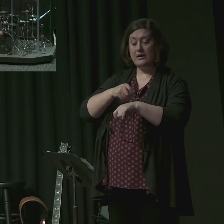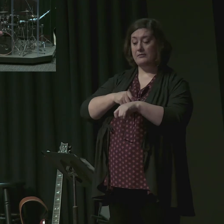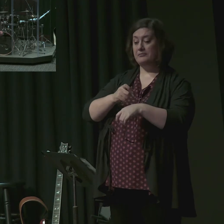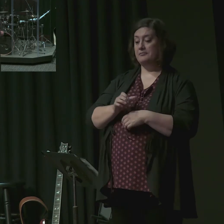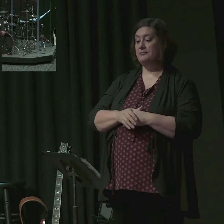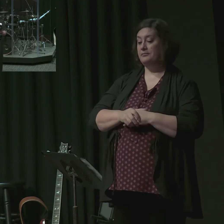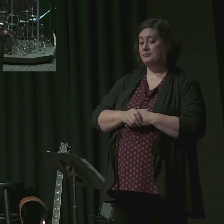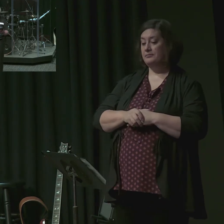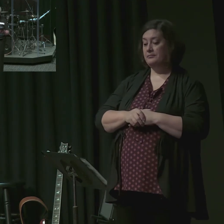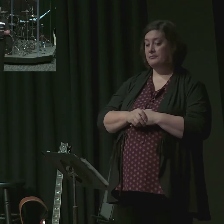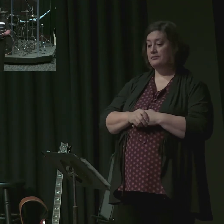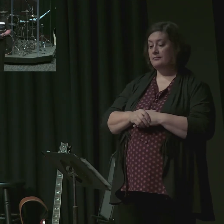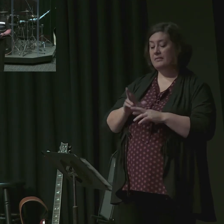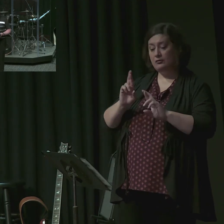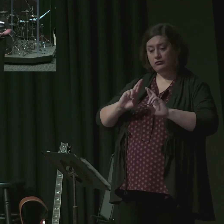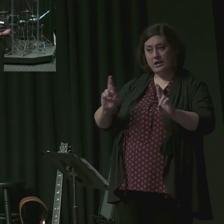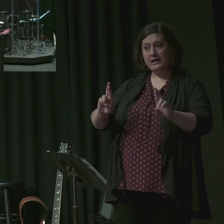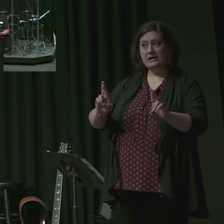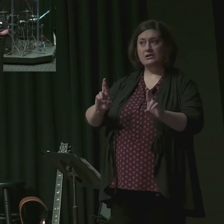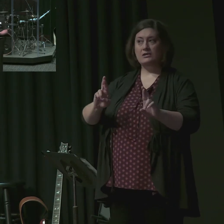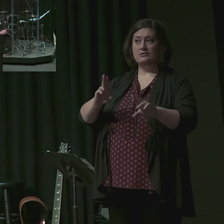patience in teaching.